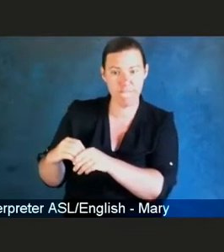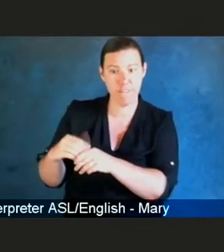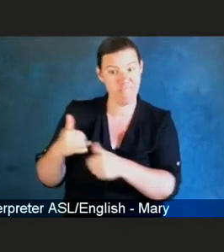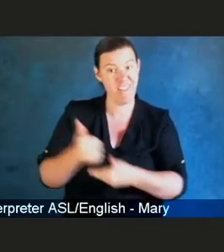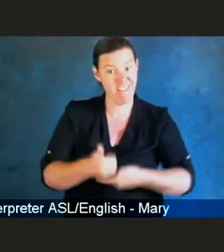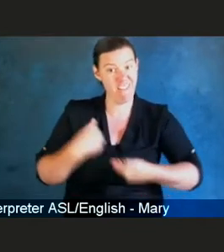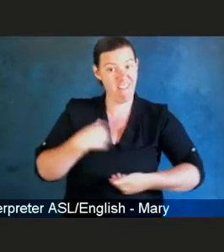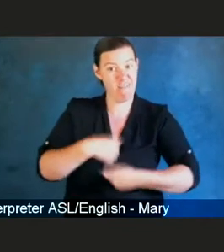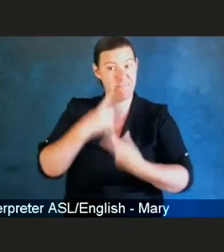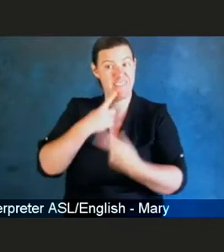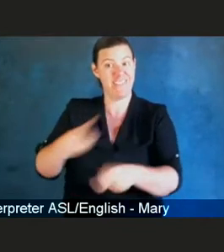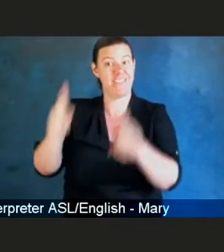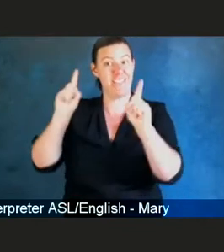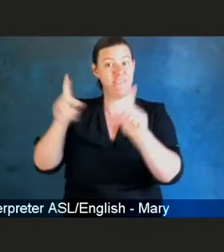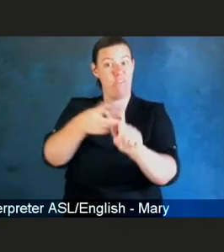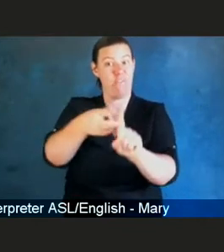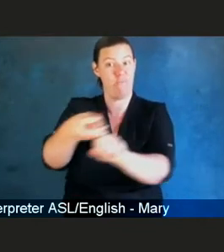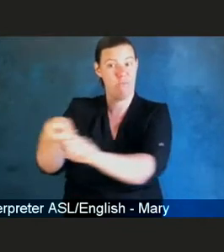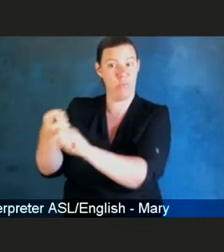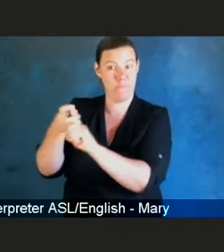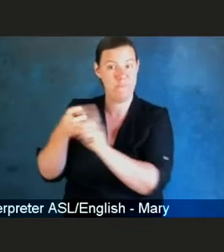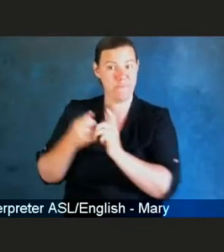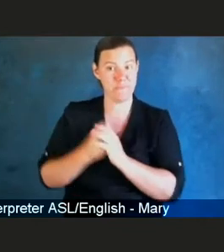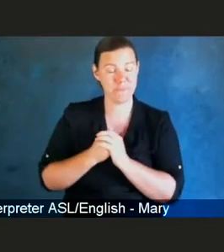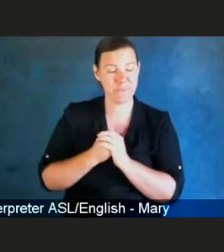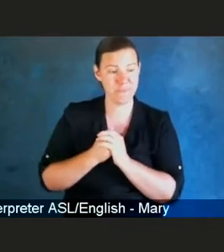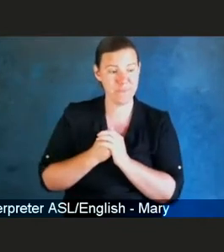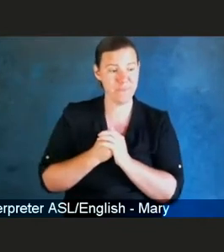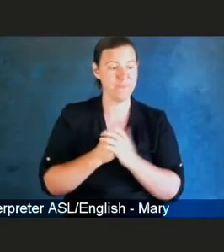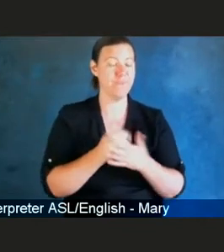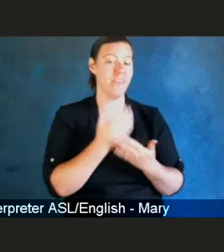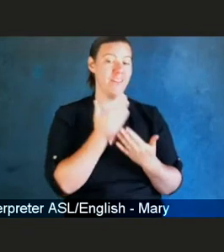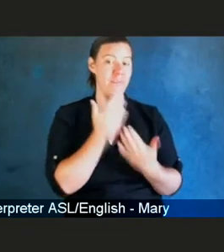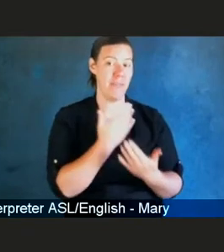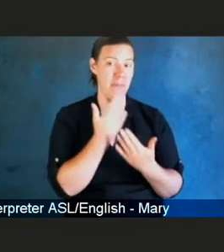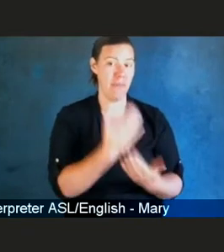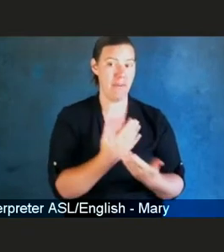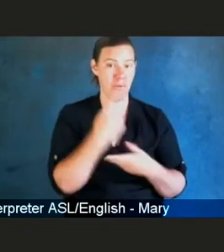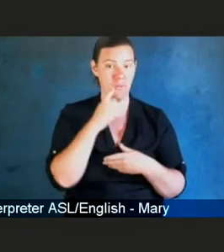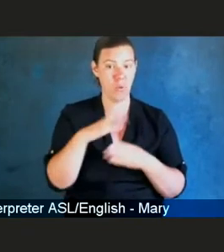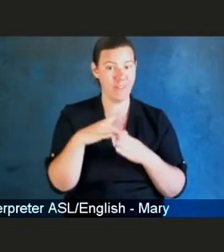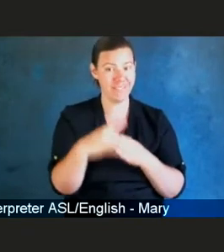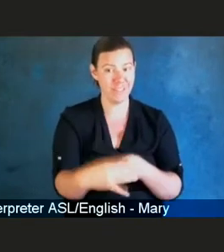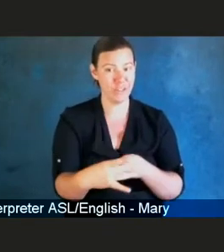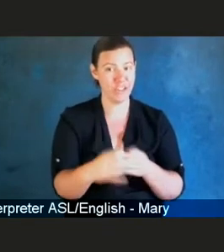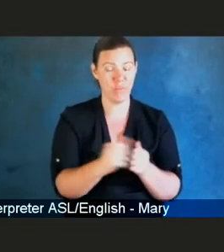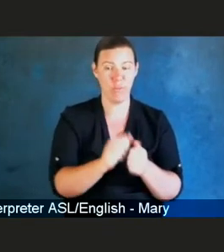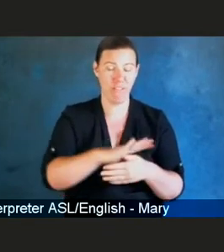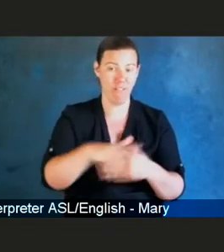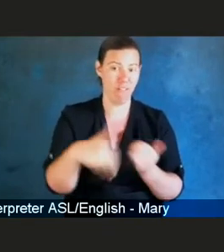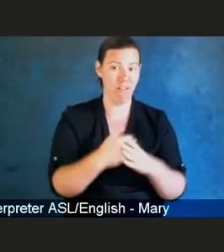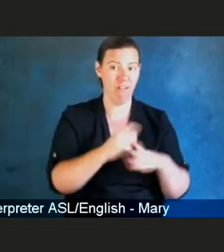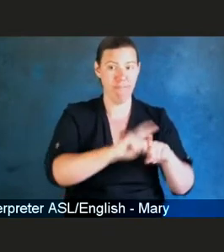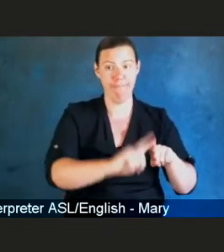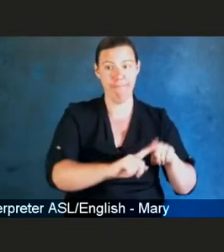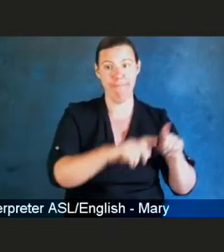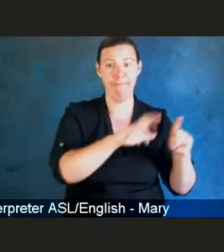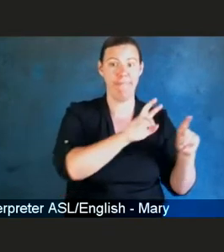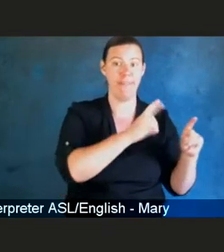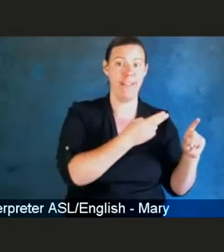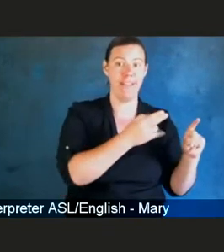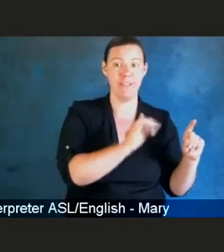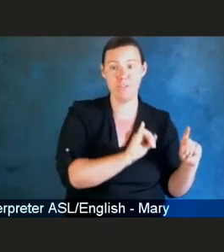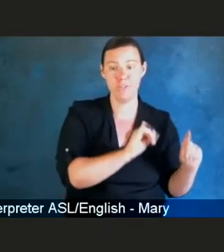leadership at the Hutch. Thanks for your leadership at the ACTG. Thanks for your leadership at the CoVPN. The impact you have made in health